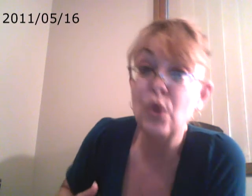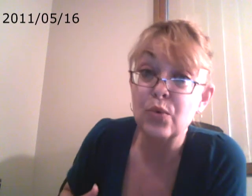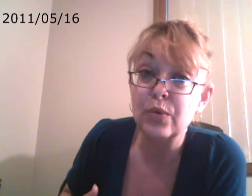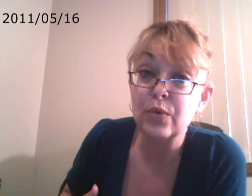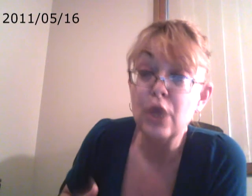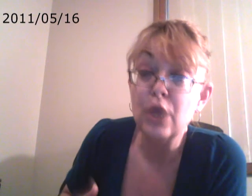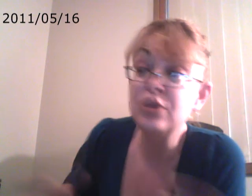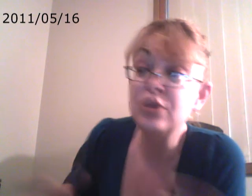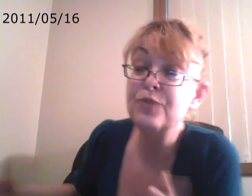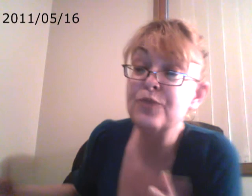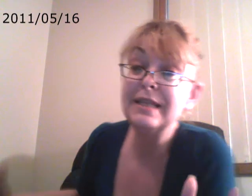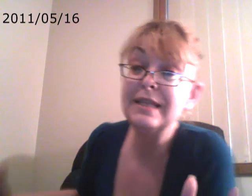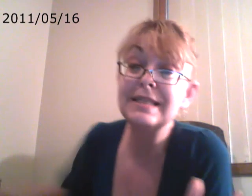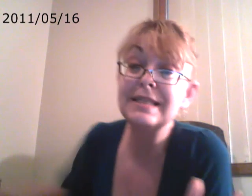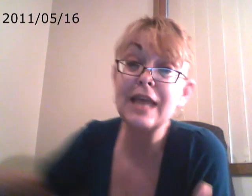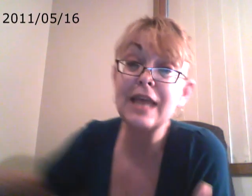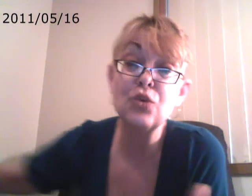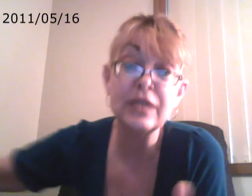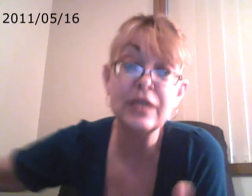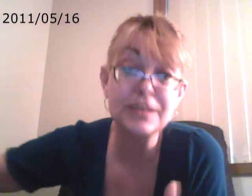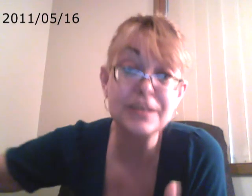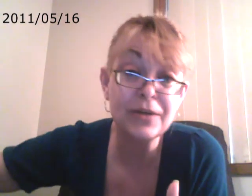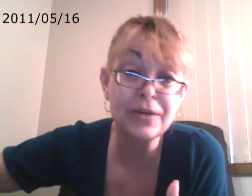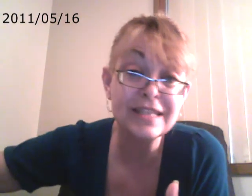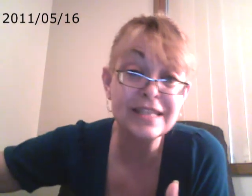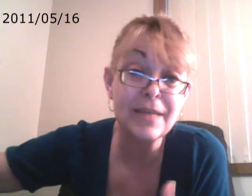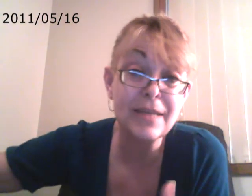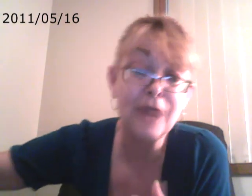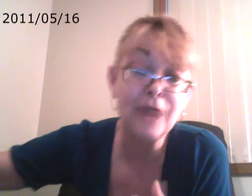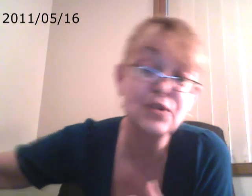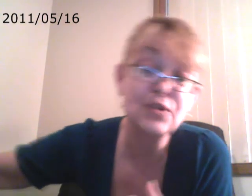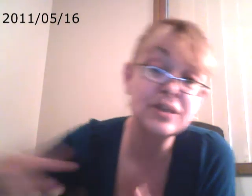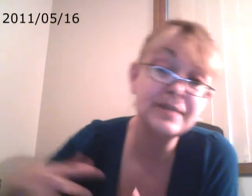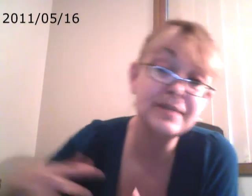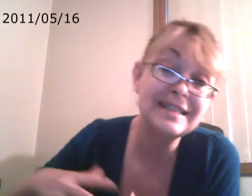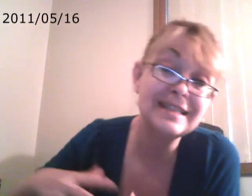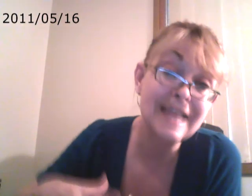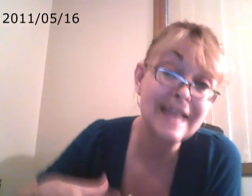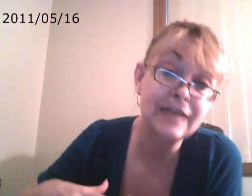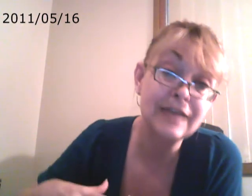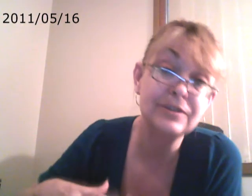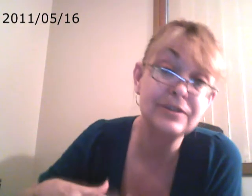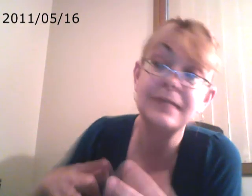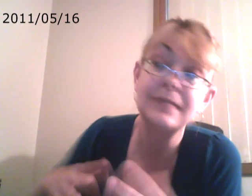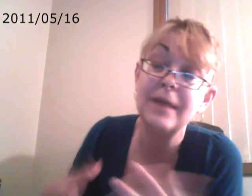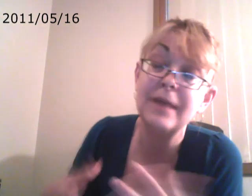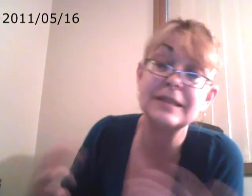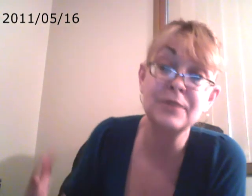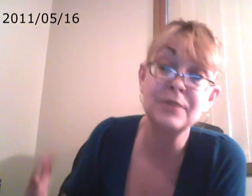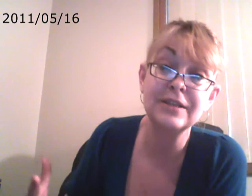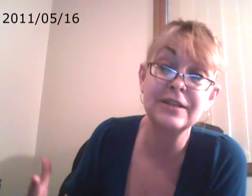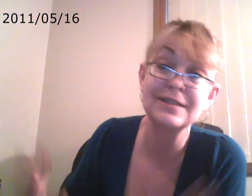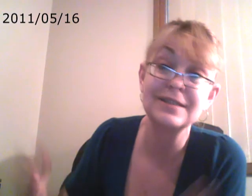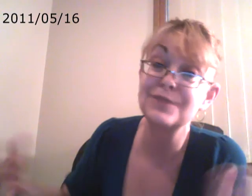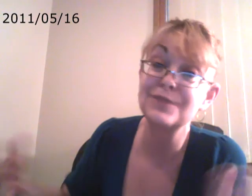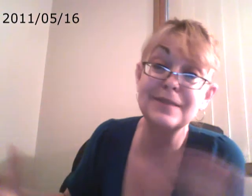which means that your experience somehow is going to be entangled in my experiences, which means